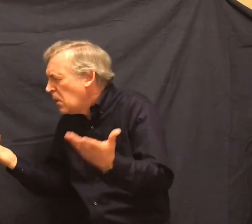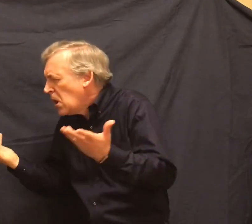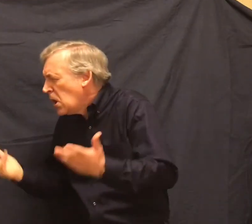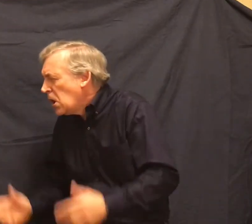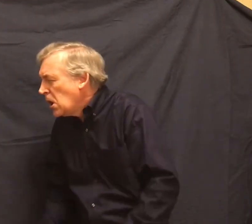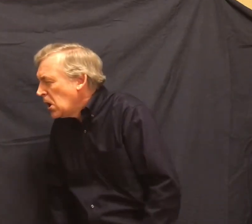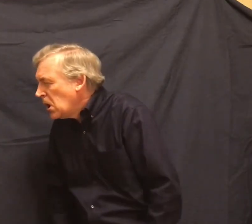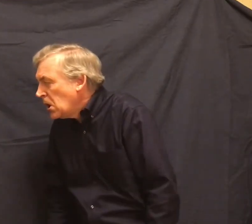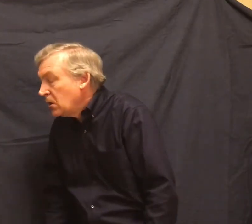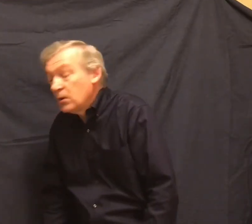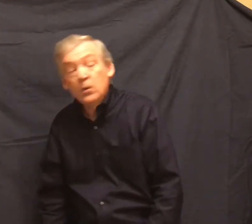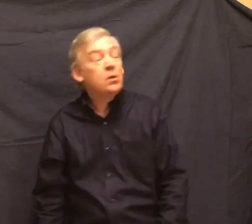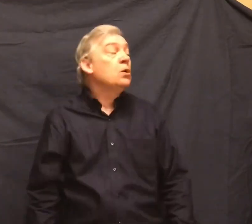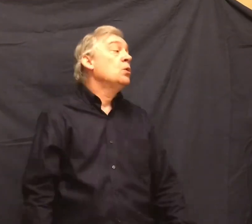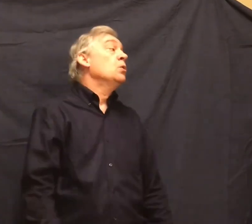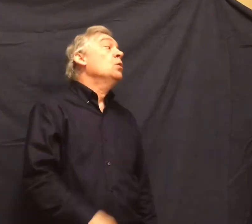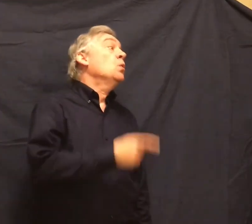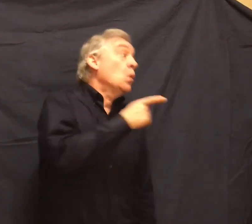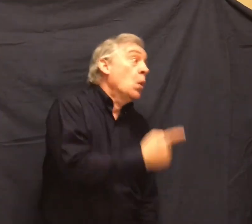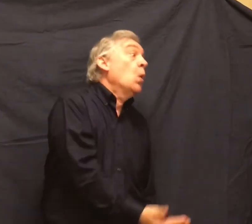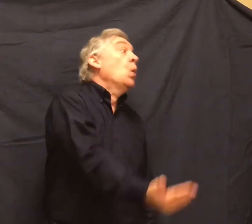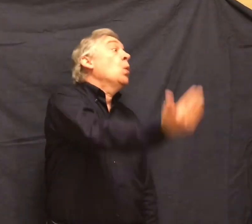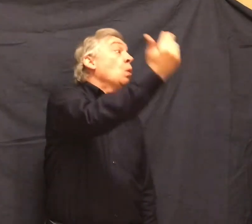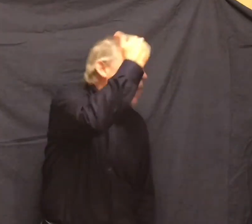You know darn well what. I want that mouse.